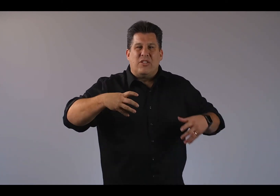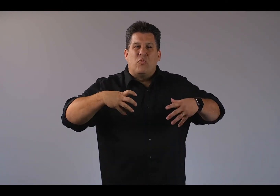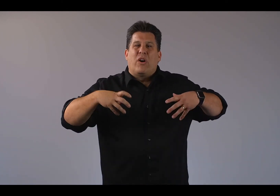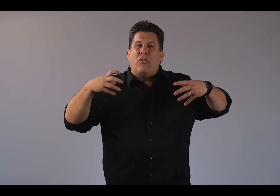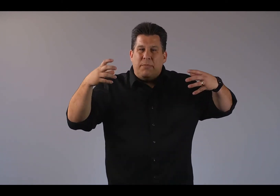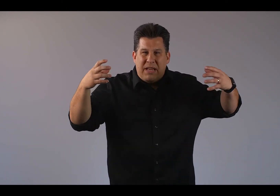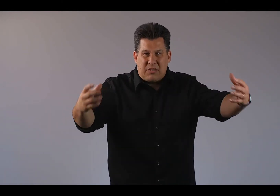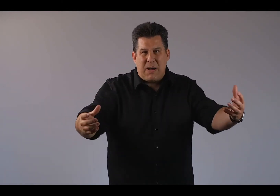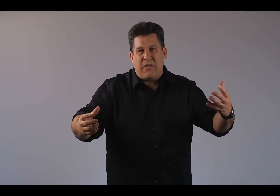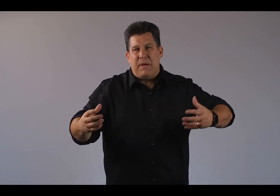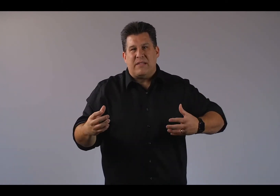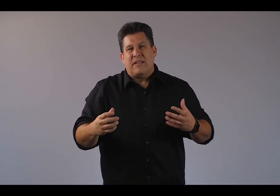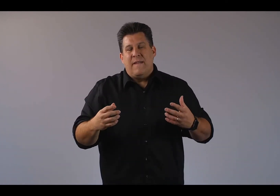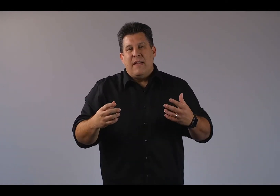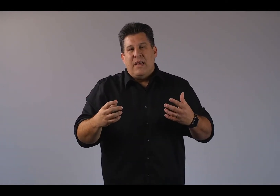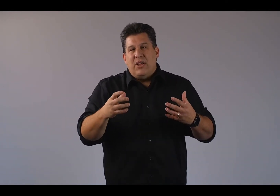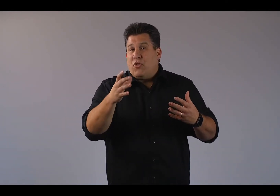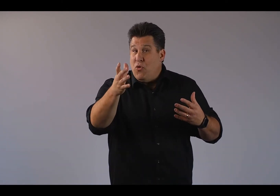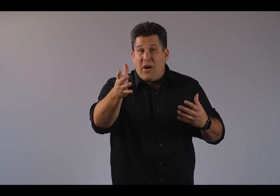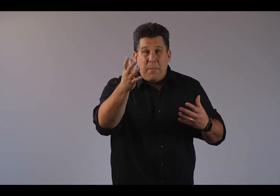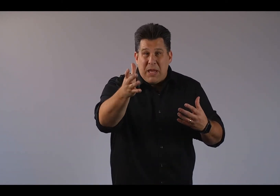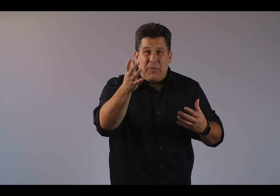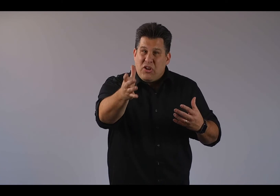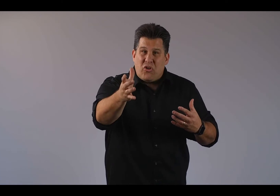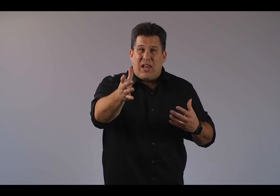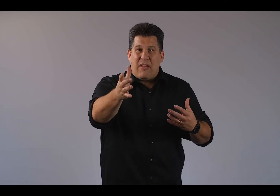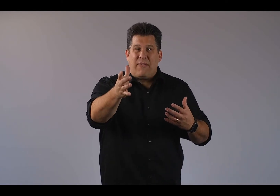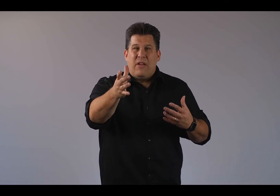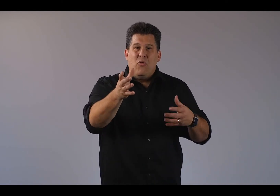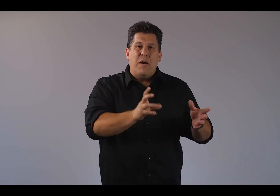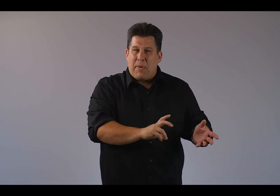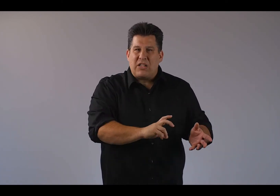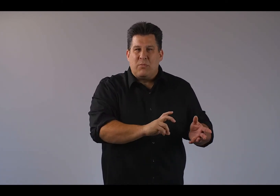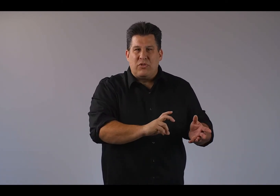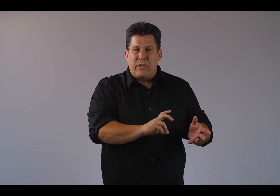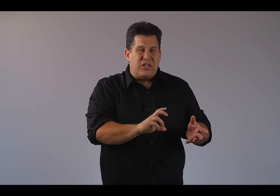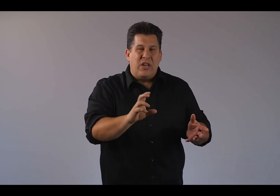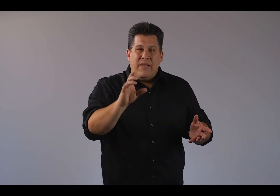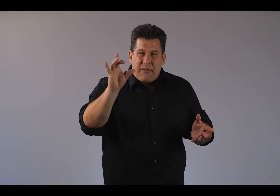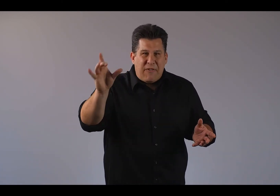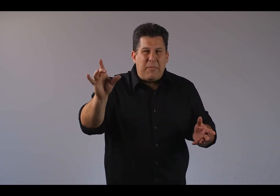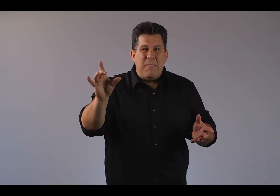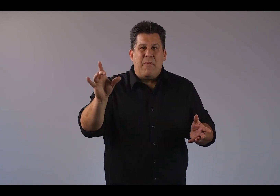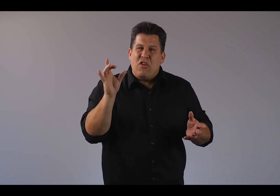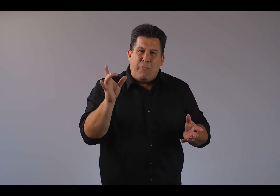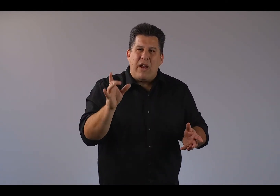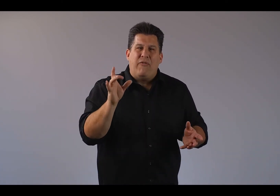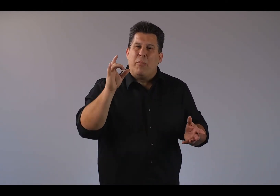we're called to be his mouthpiece. And so who are the people in your life who are impossible to reach? That family member that you've prayed for but